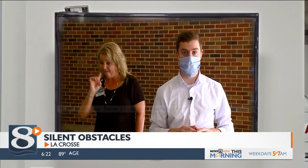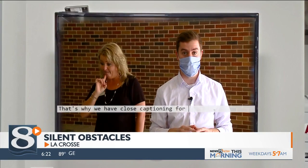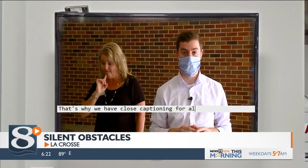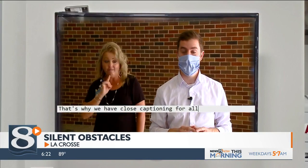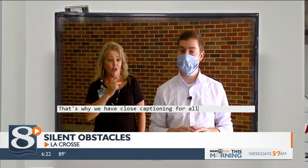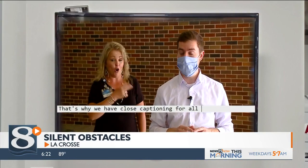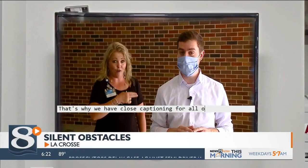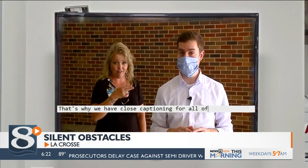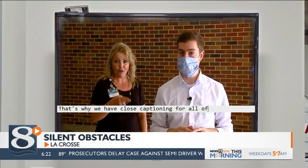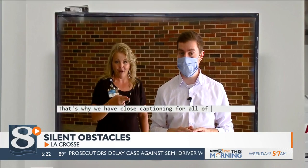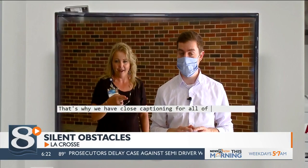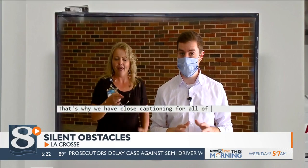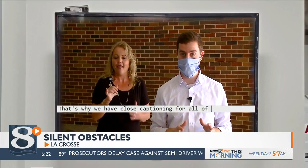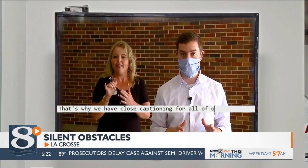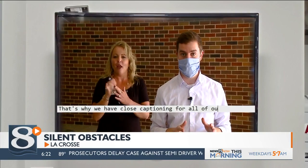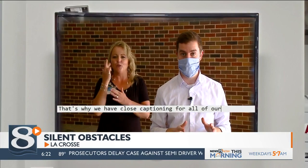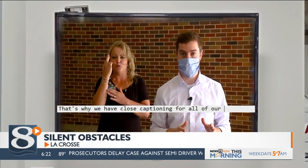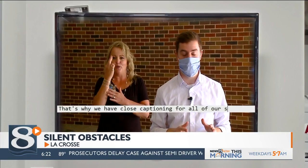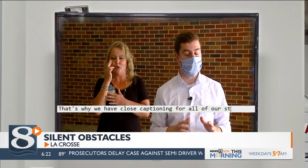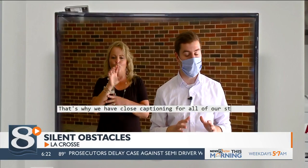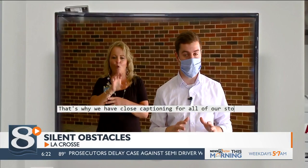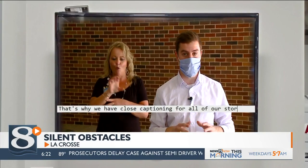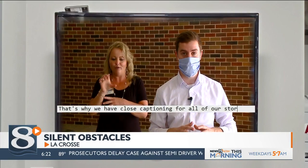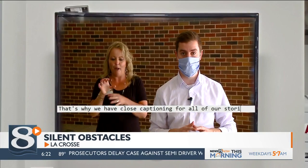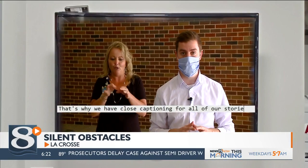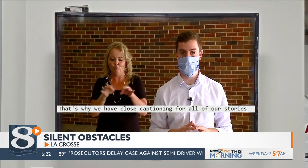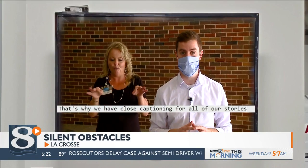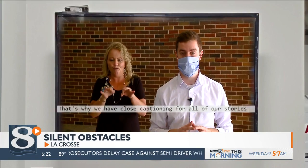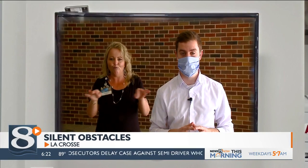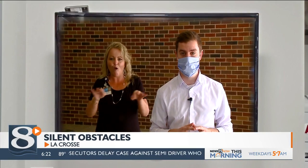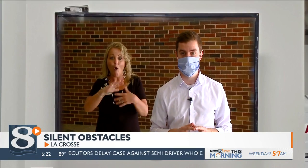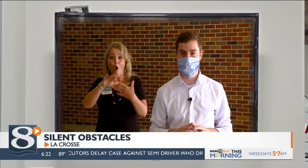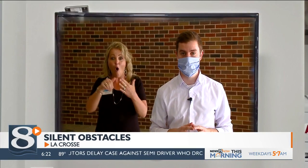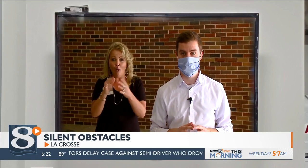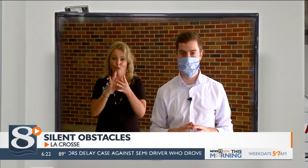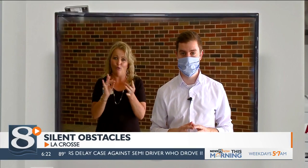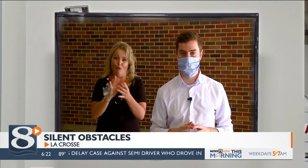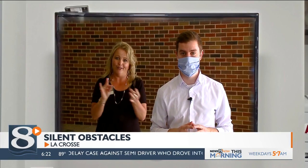hard of hearing, that's why we have close captioning for all of our stories.